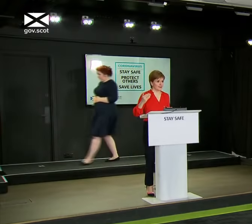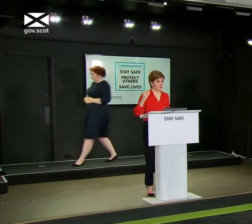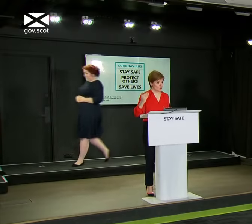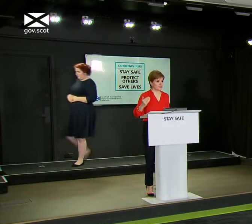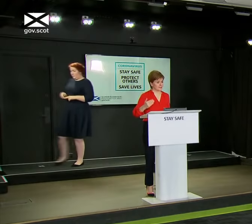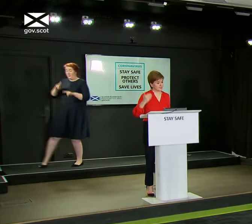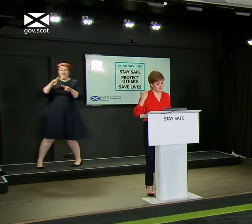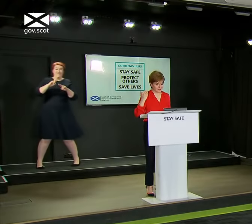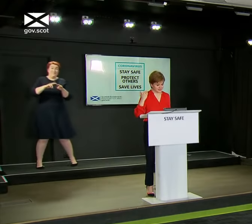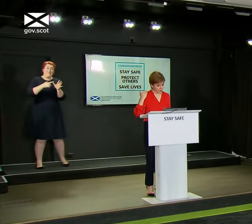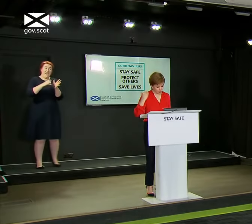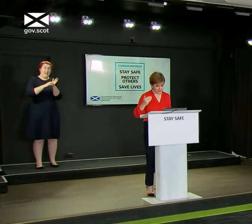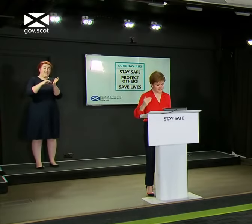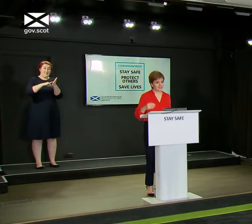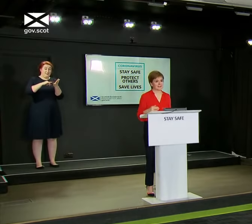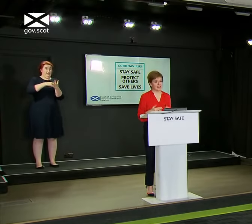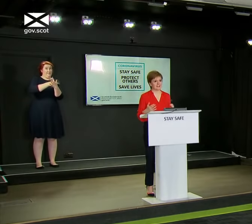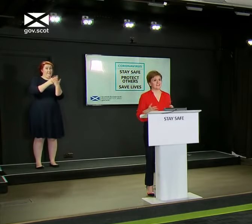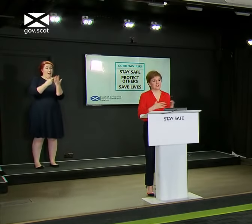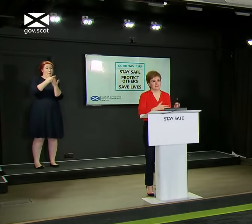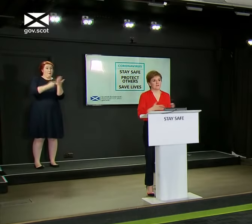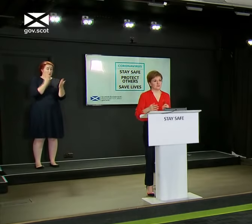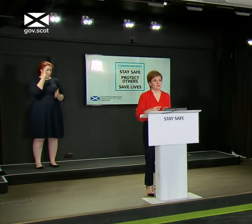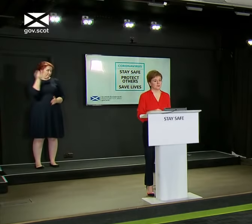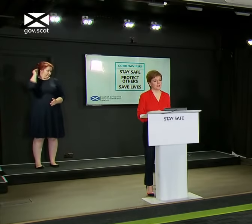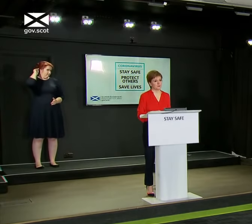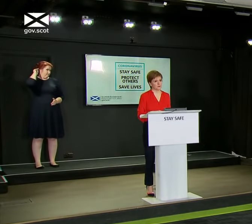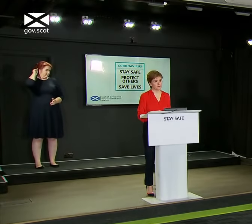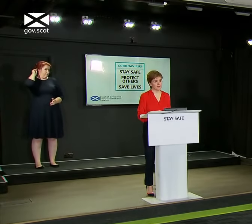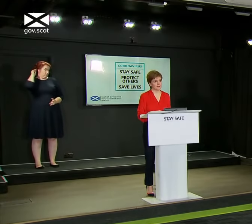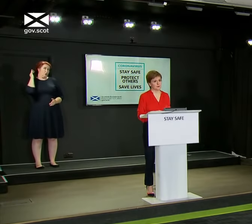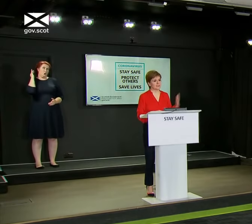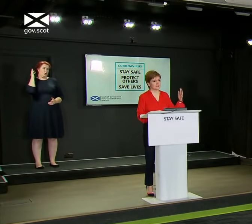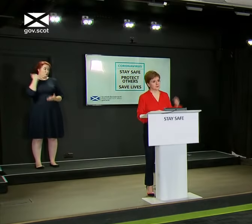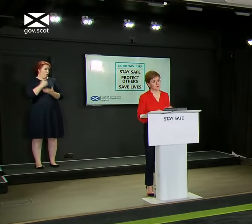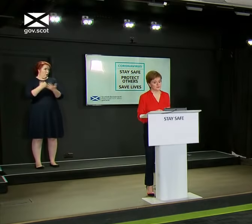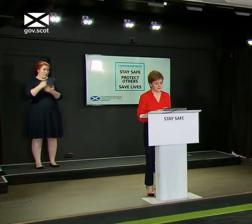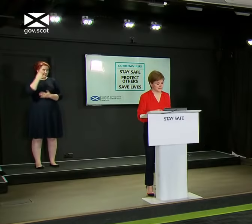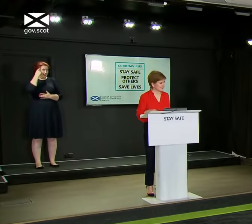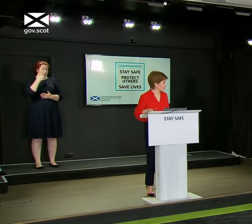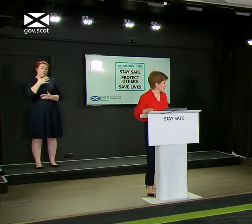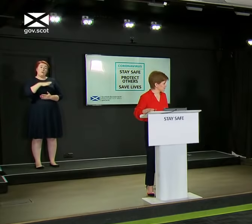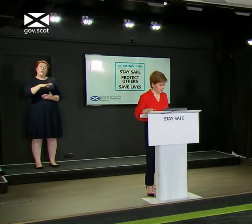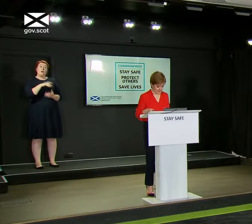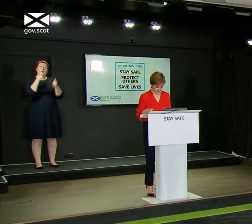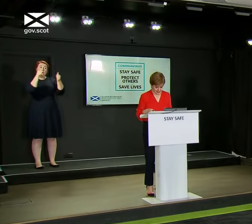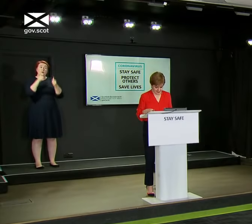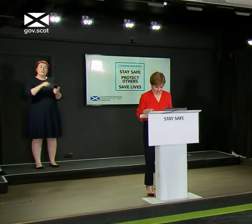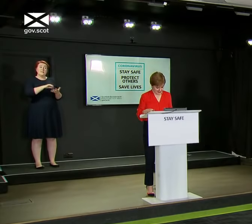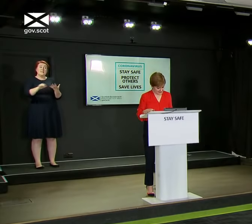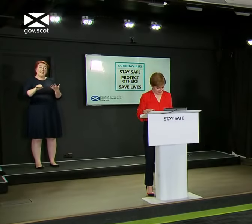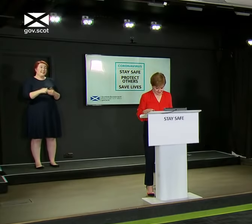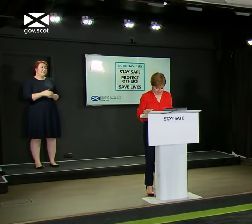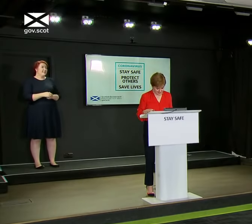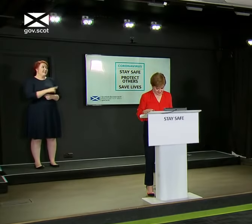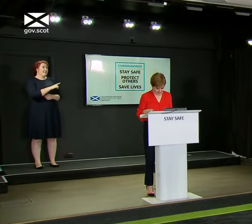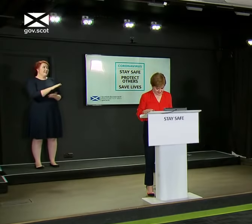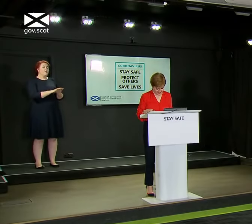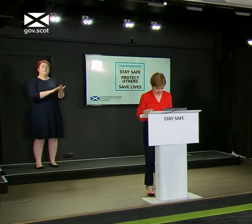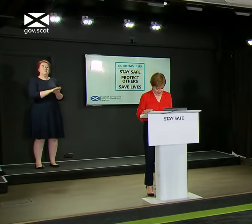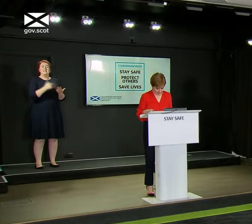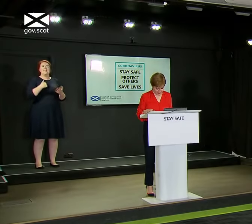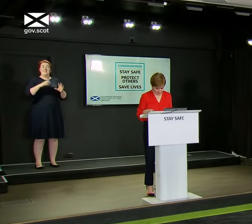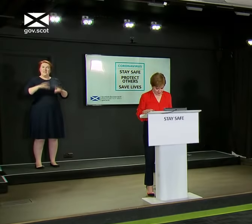go, in your head all the time, just be constantly asking yourself if you're complying with all of that. if you want to take a few posters and stick them up elsewhere... You'll have to enjoy my